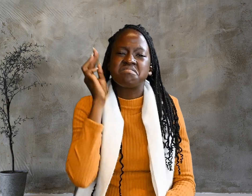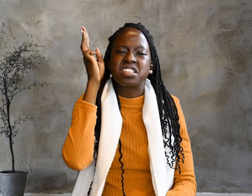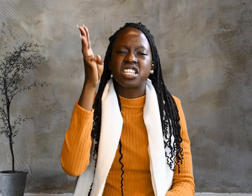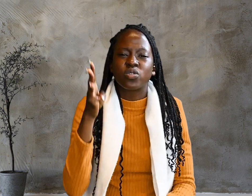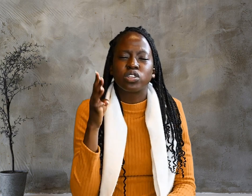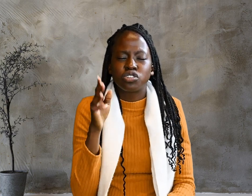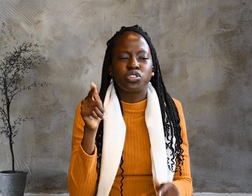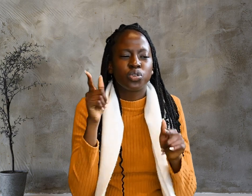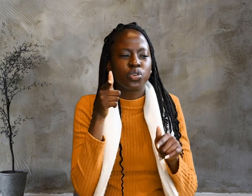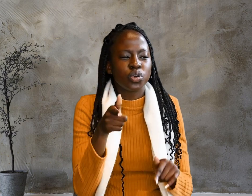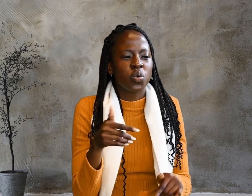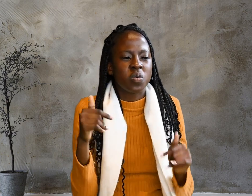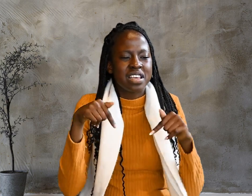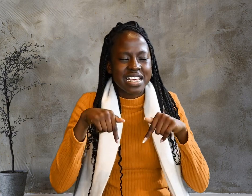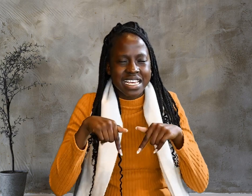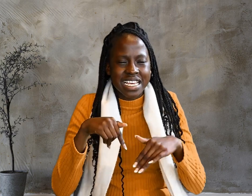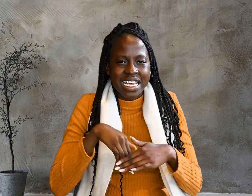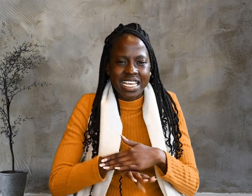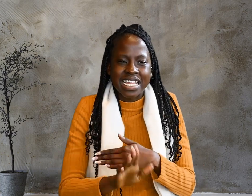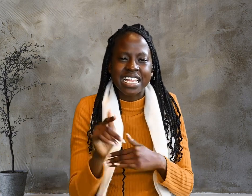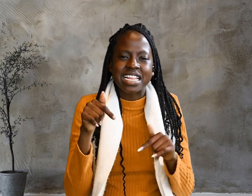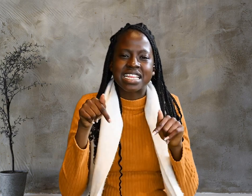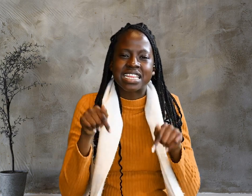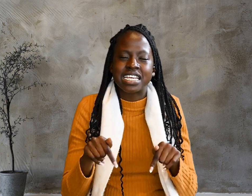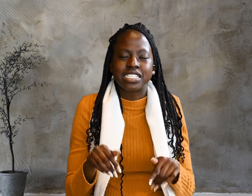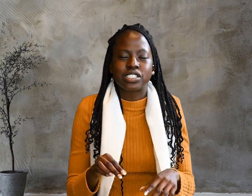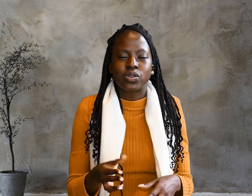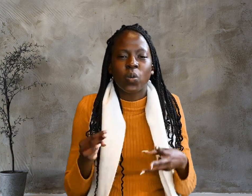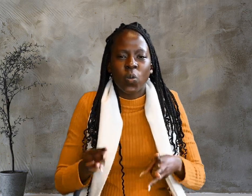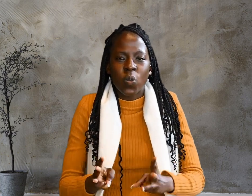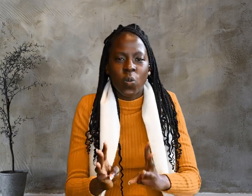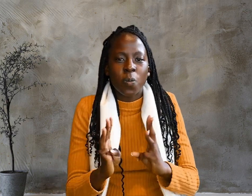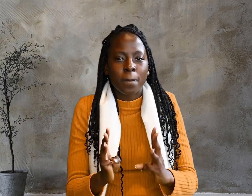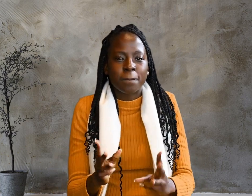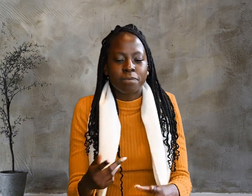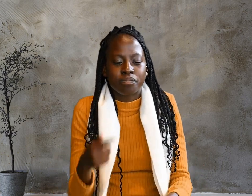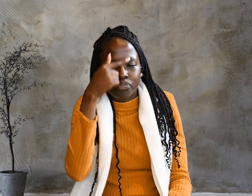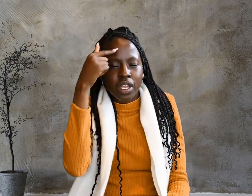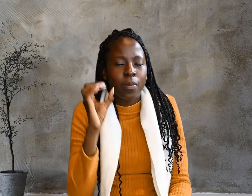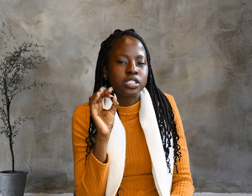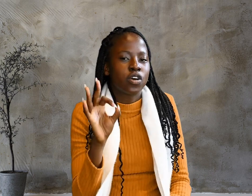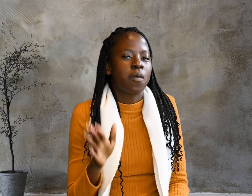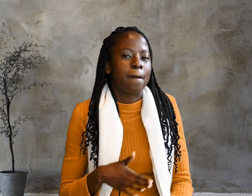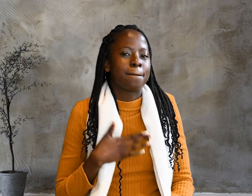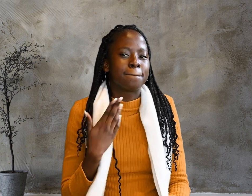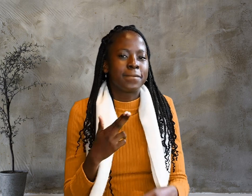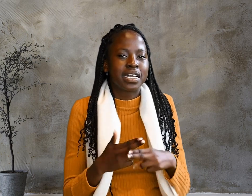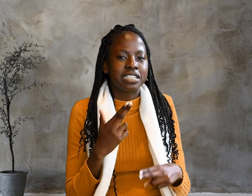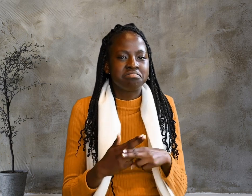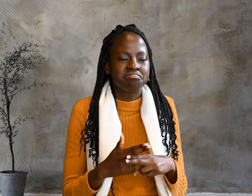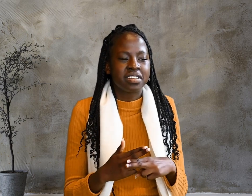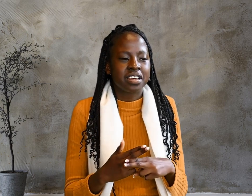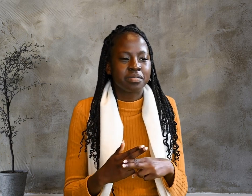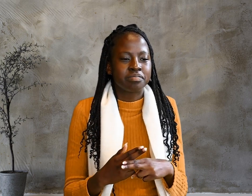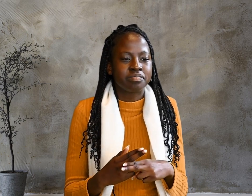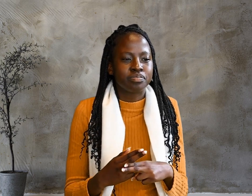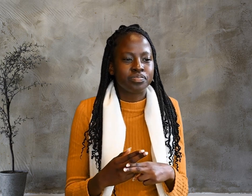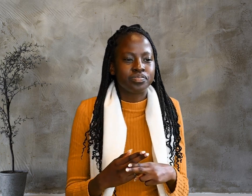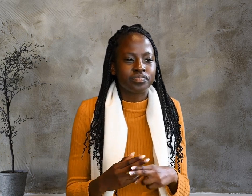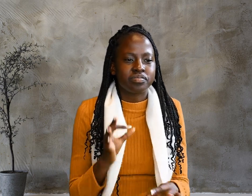because of my name. For they do not know the one who sent me. If I had